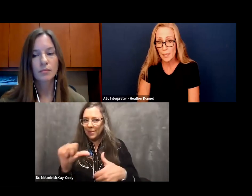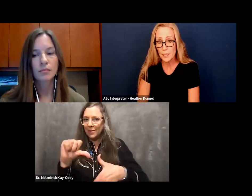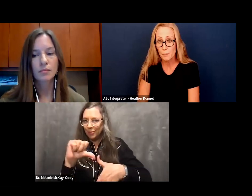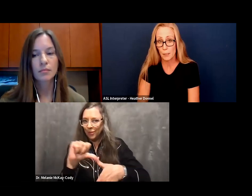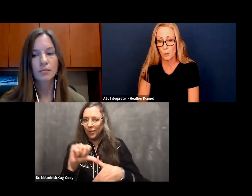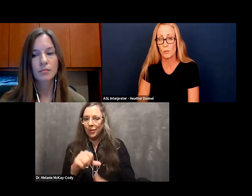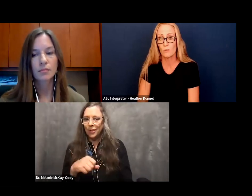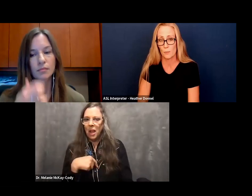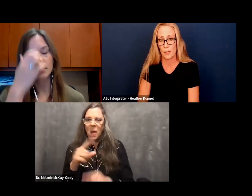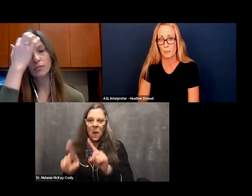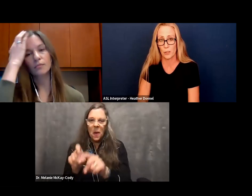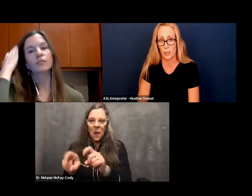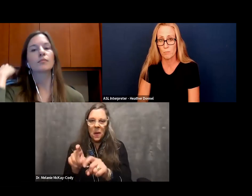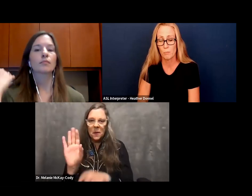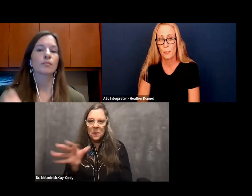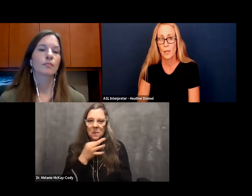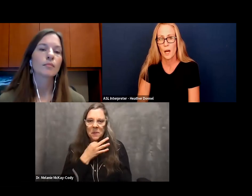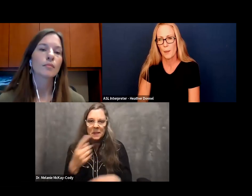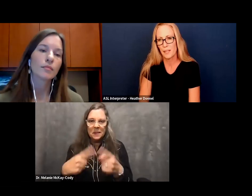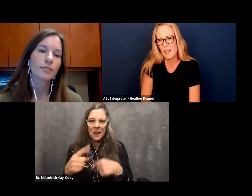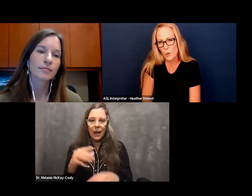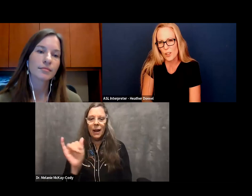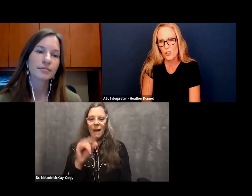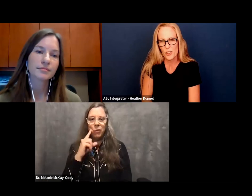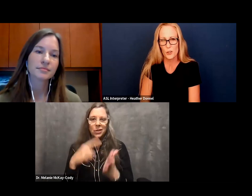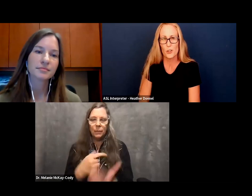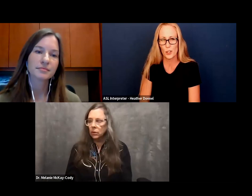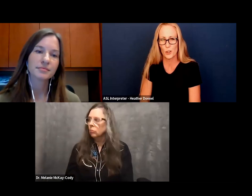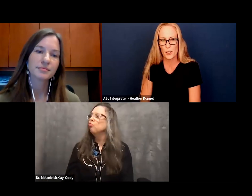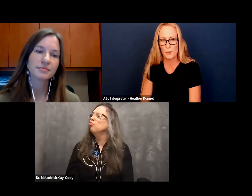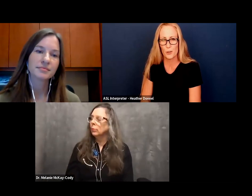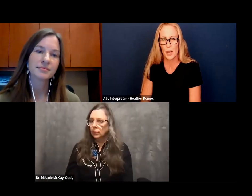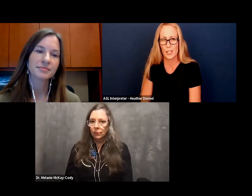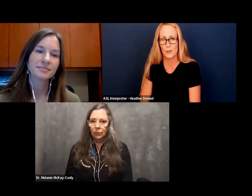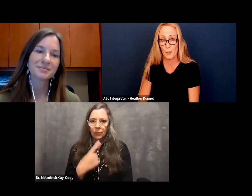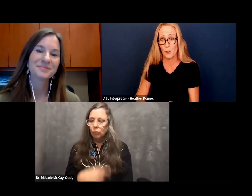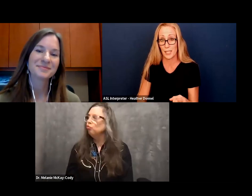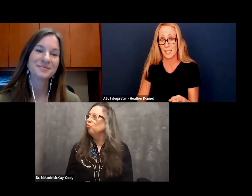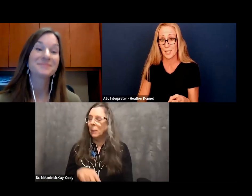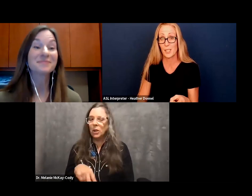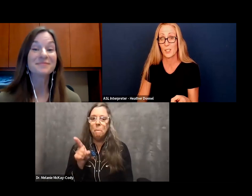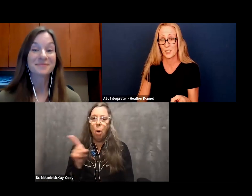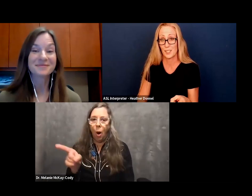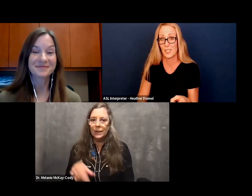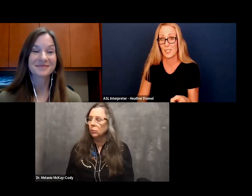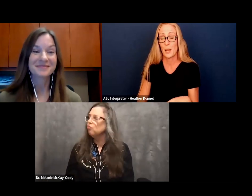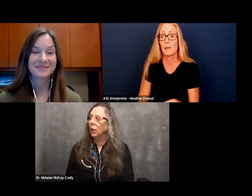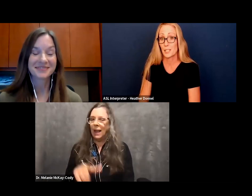have met people from South America. And I've asked questions, you know, just to learn some of those signs. For example, this.